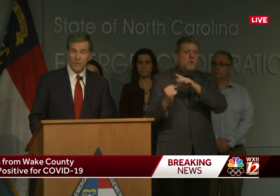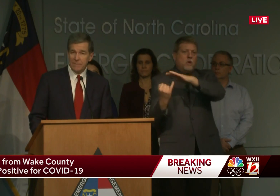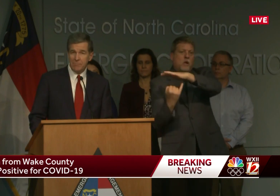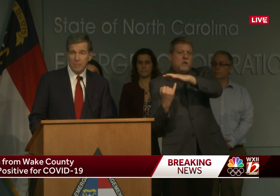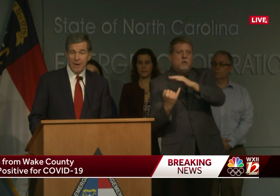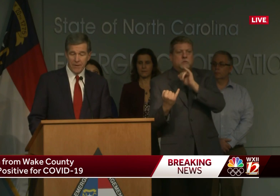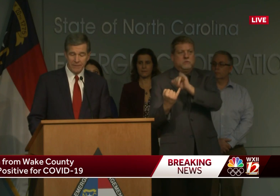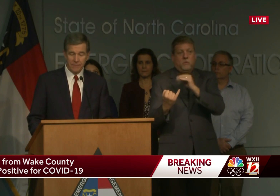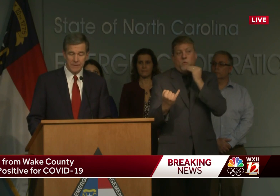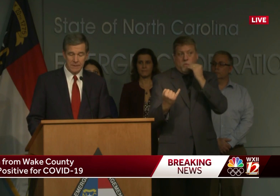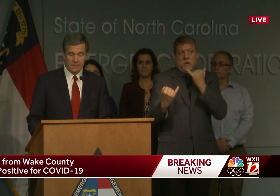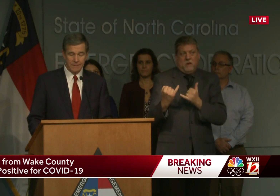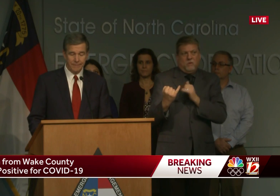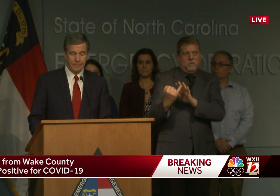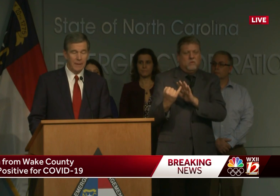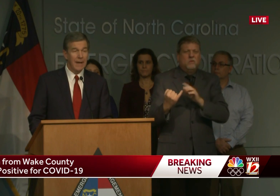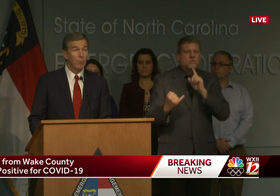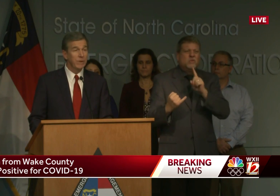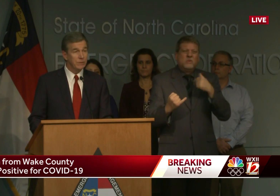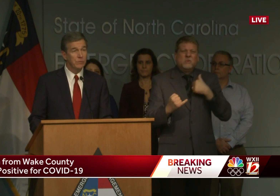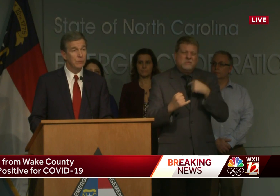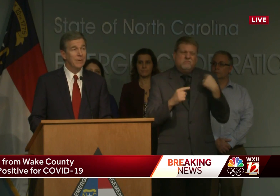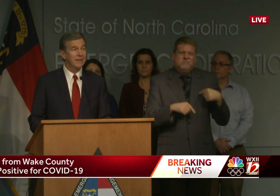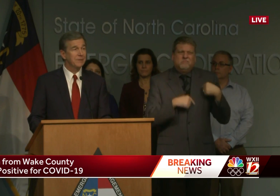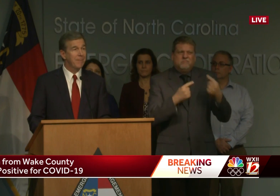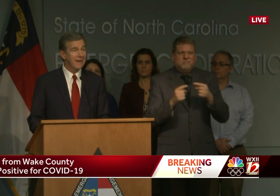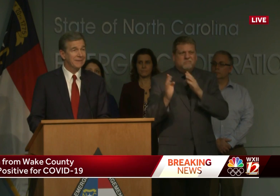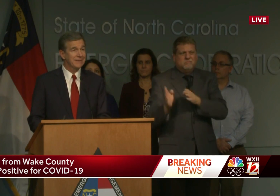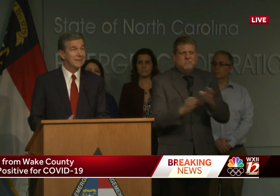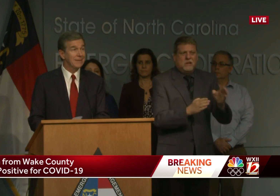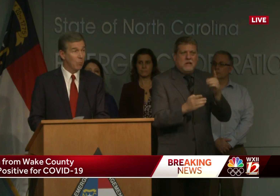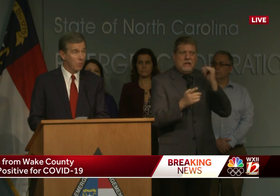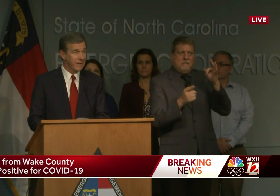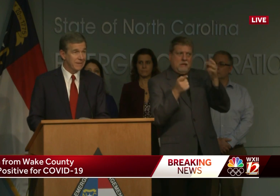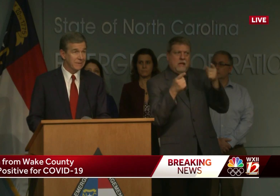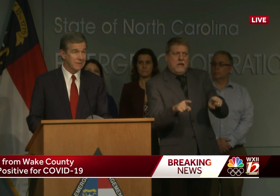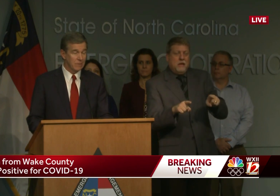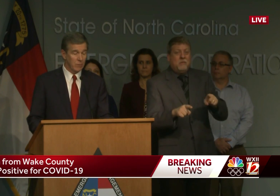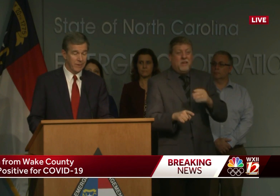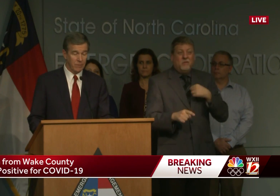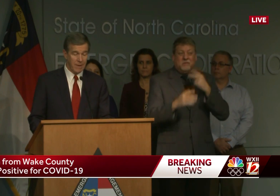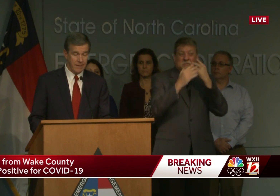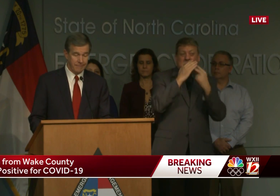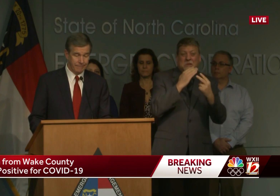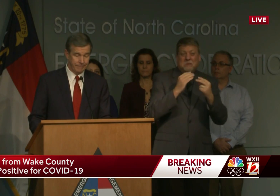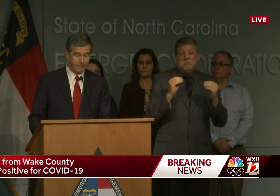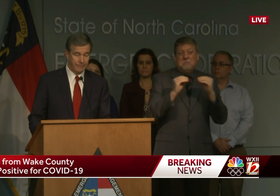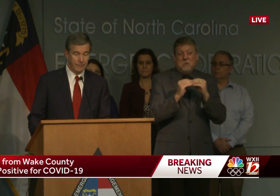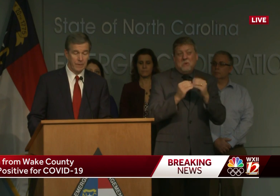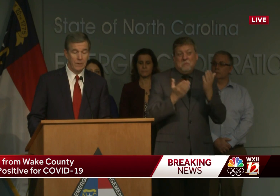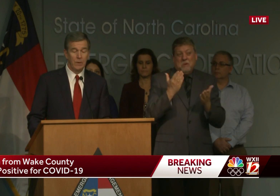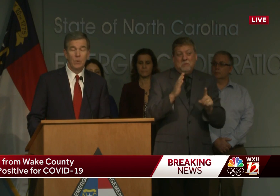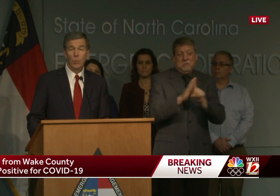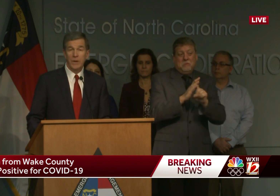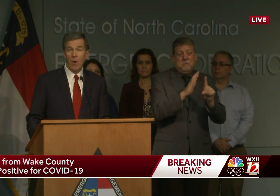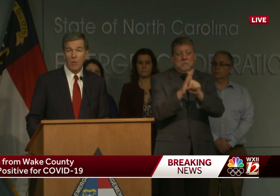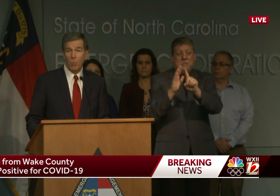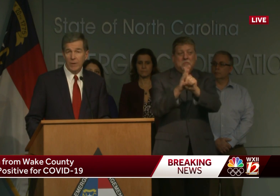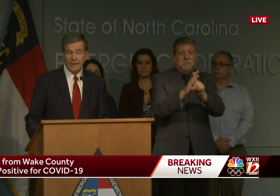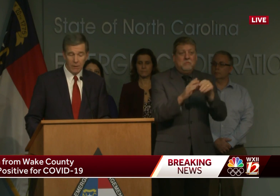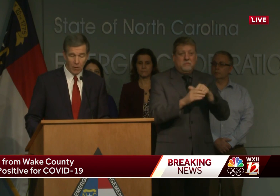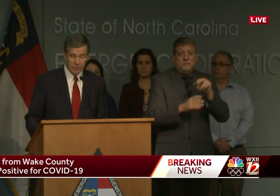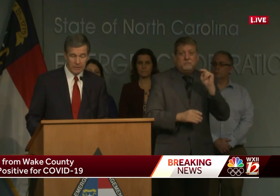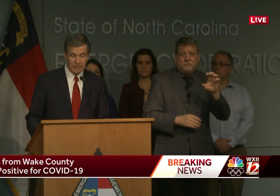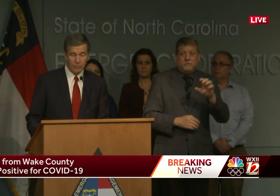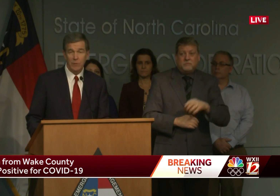We've been preparing for this, and we do expect to see more cases in North Carolina. We are